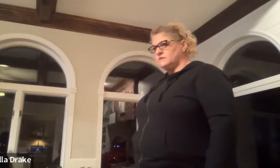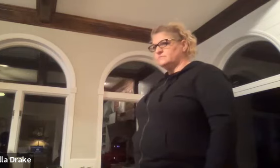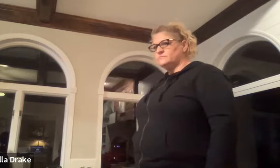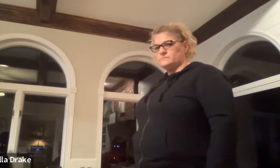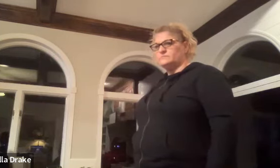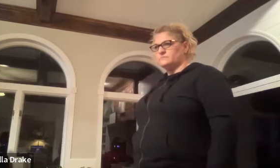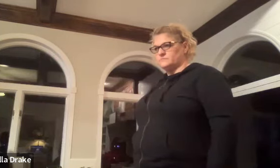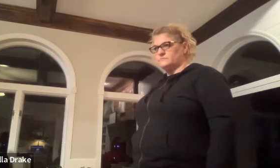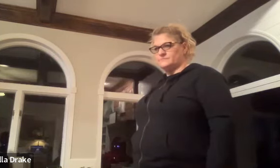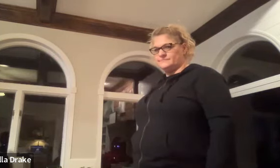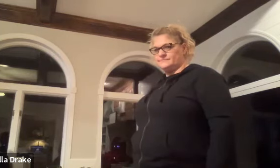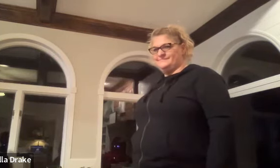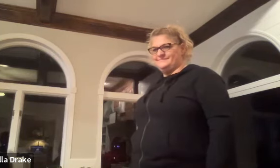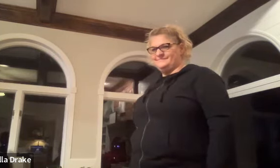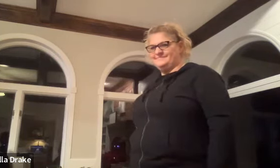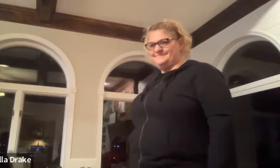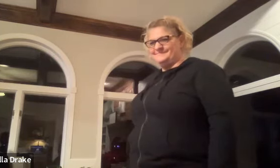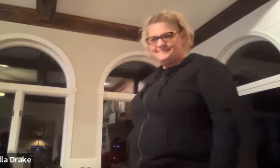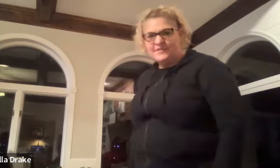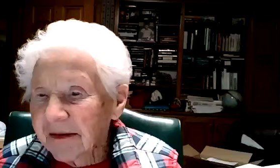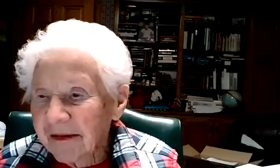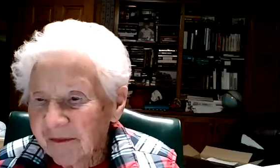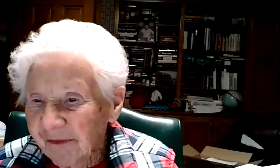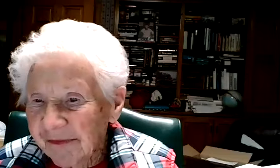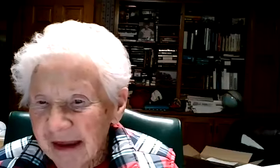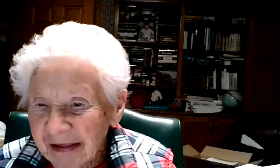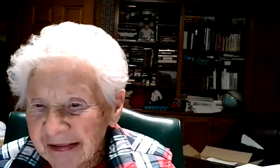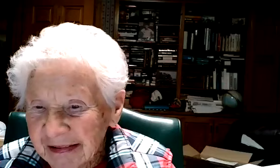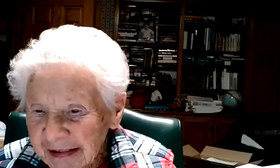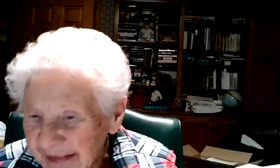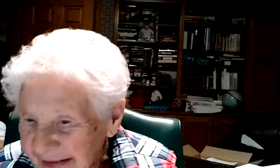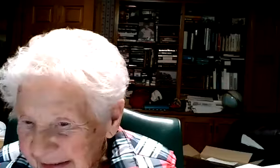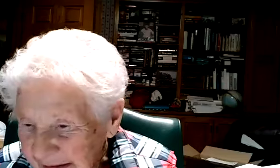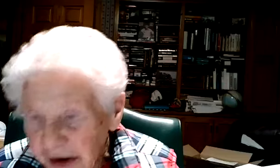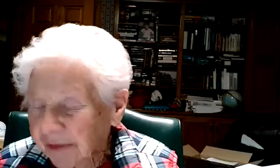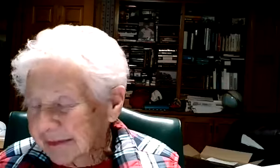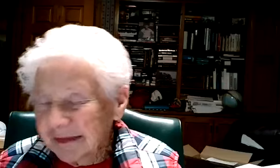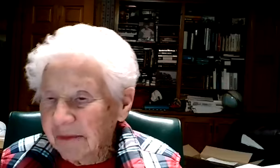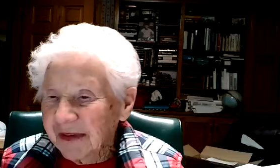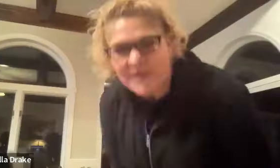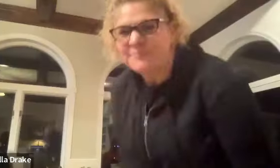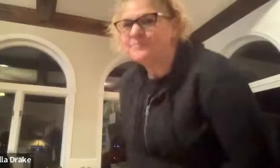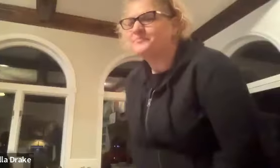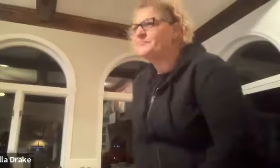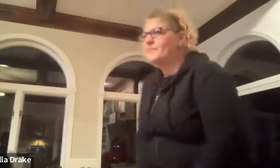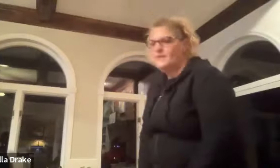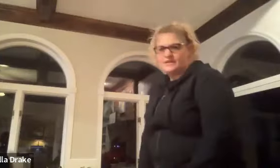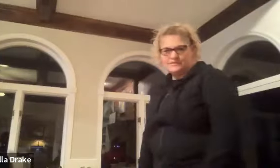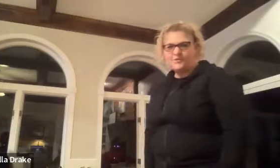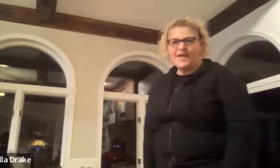have a question no okay practicing okay